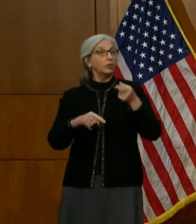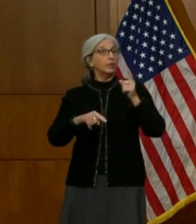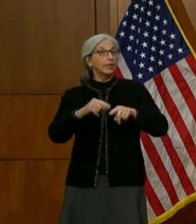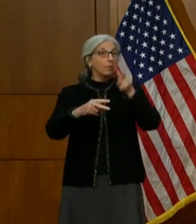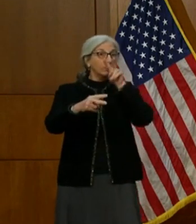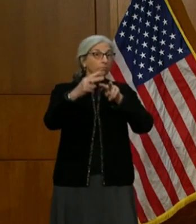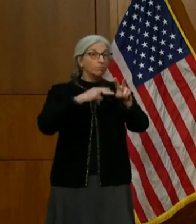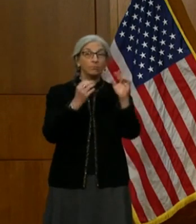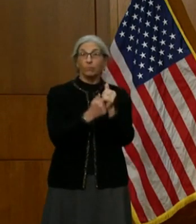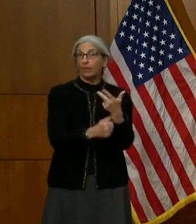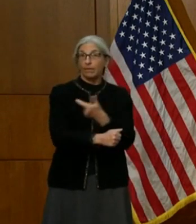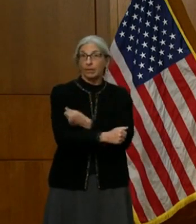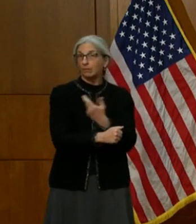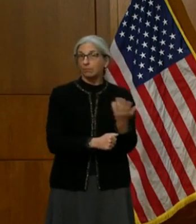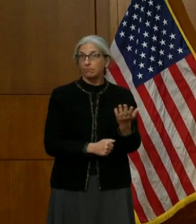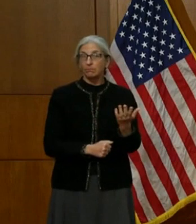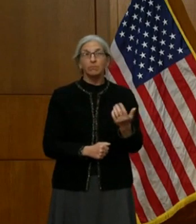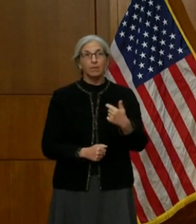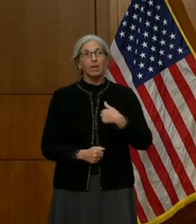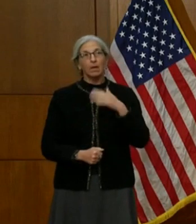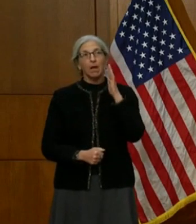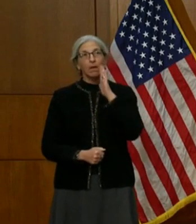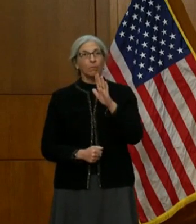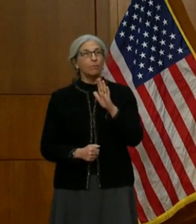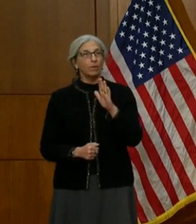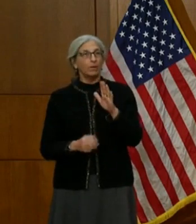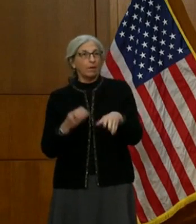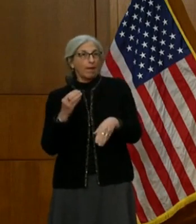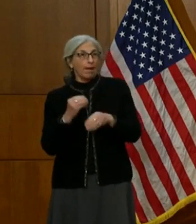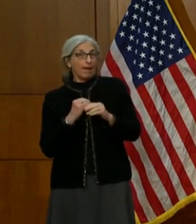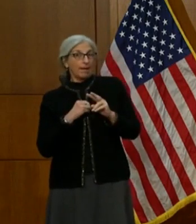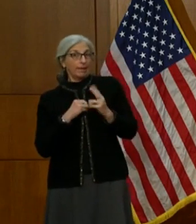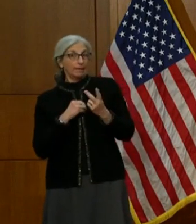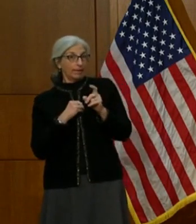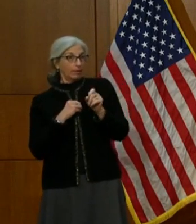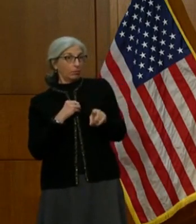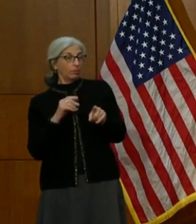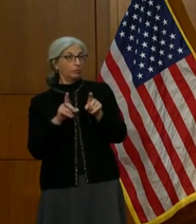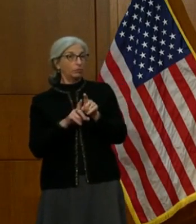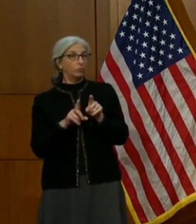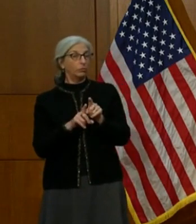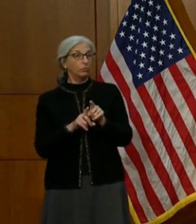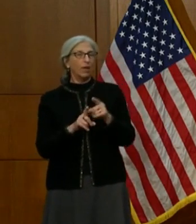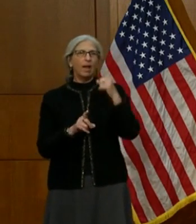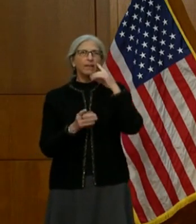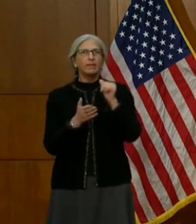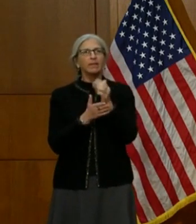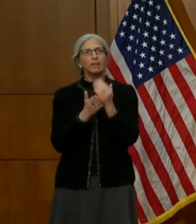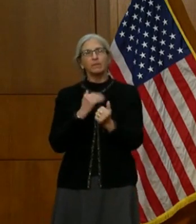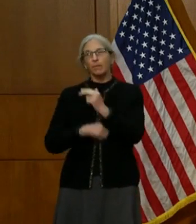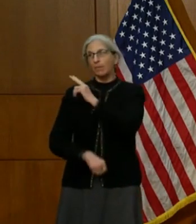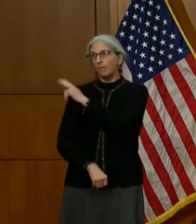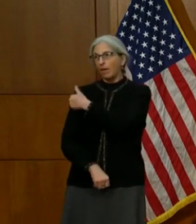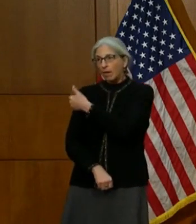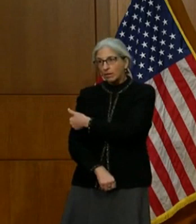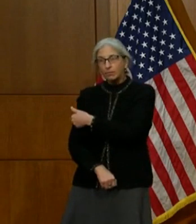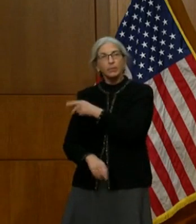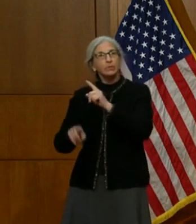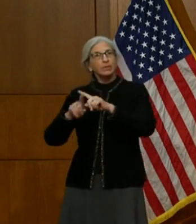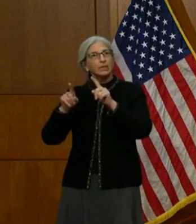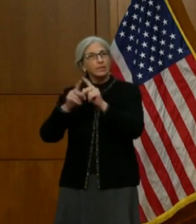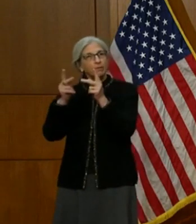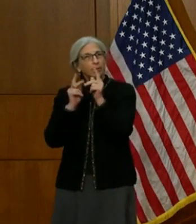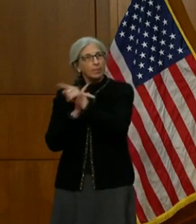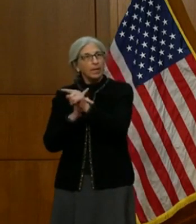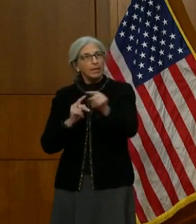vaccines? And I'll just talk on a second closely related question. I think some of the hospitals and facilities feel that